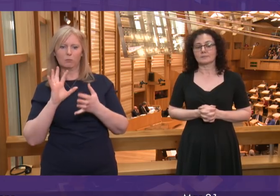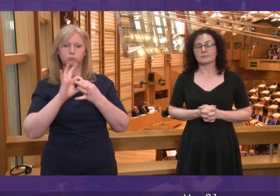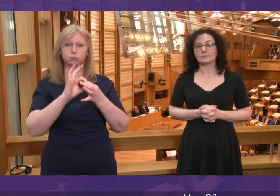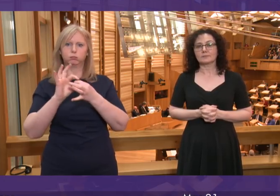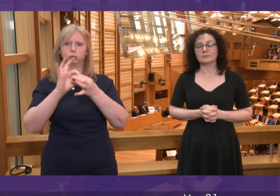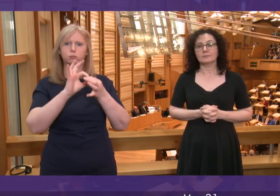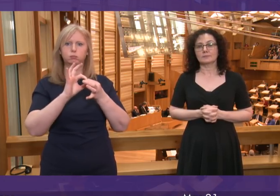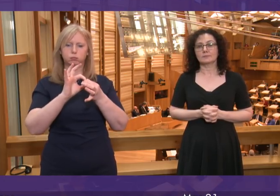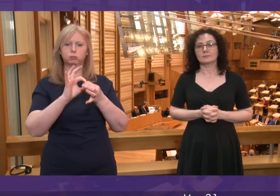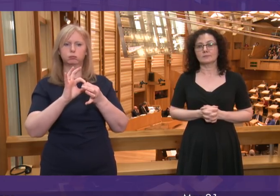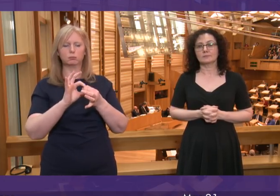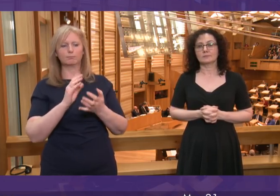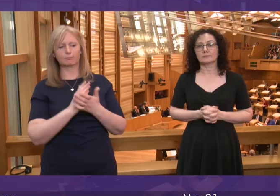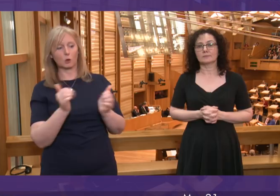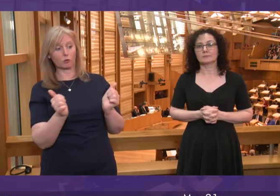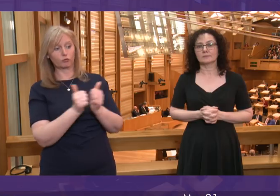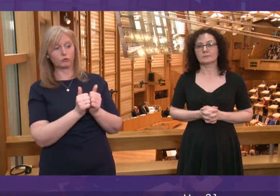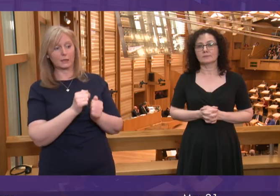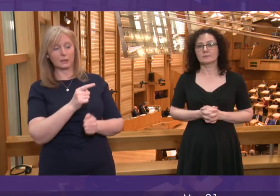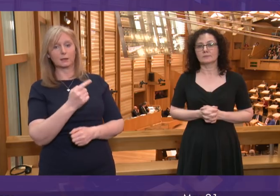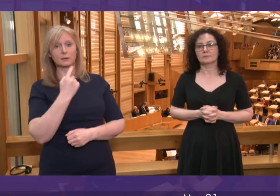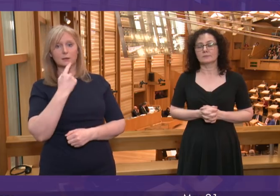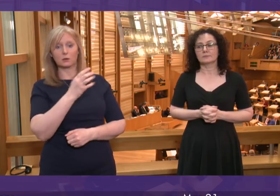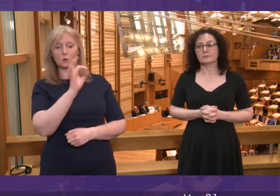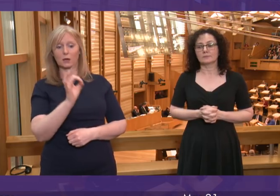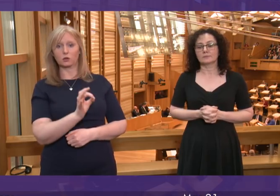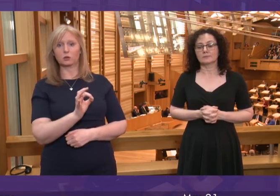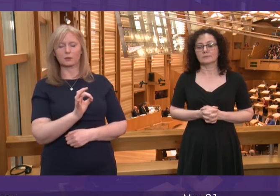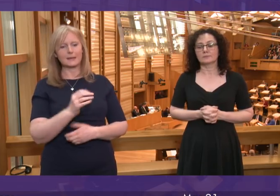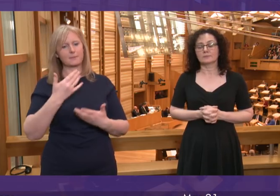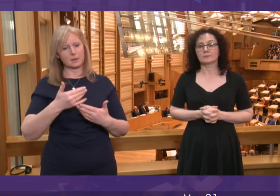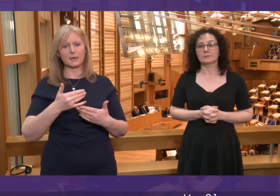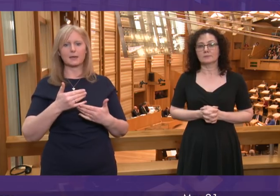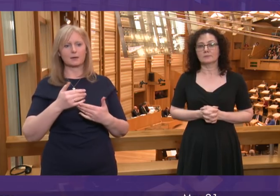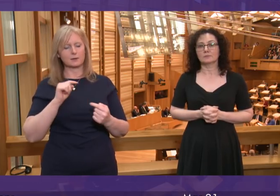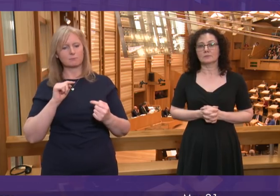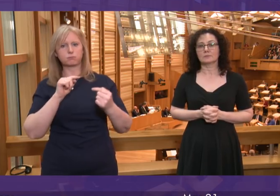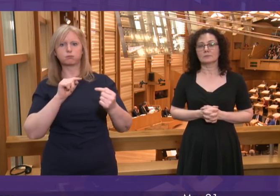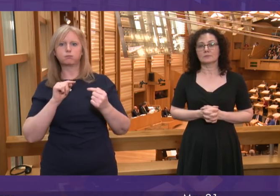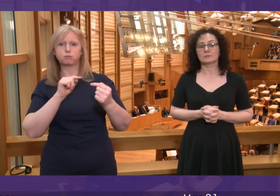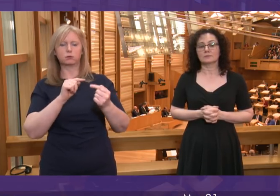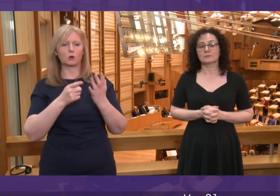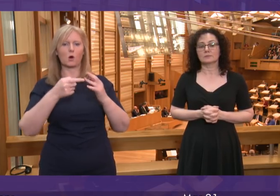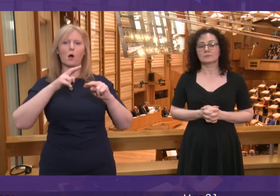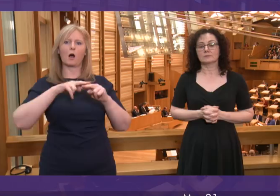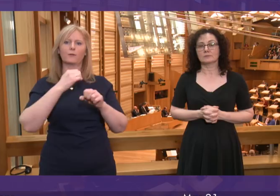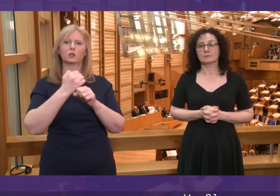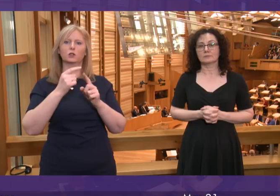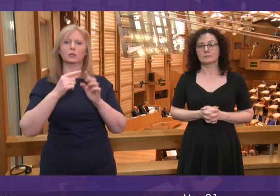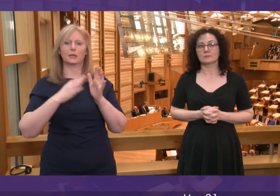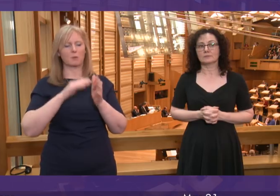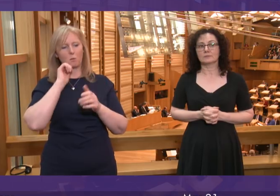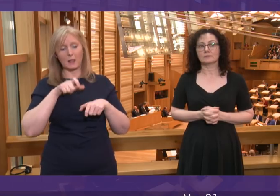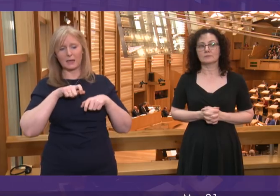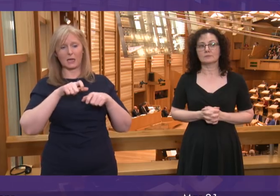much agree with the sentiments of Alistair Allen's question. We have made arguments to support this point directly to Ofgem and we will continue to